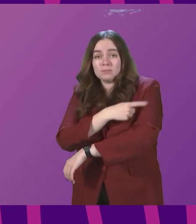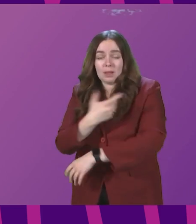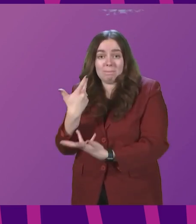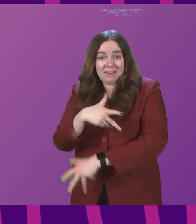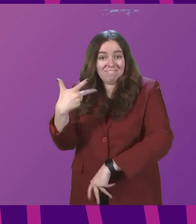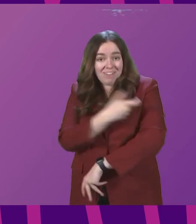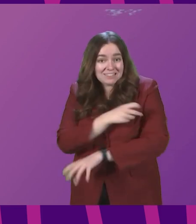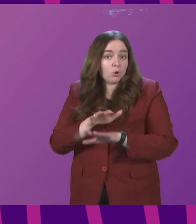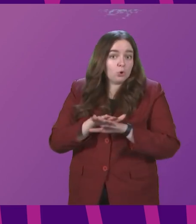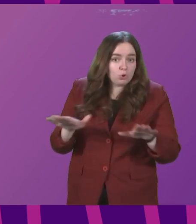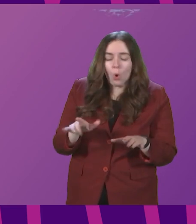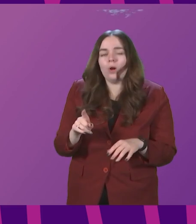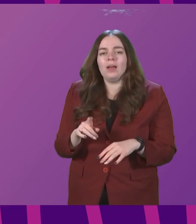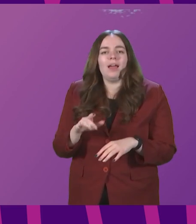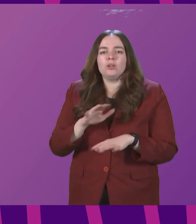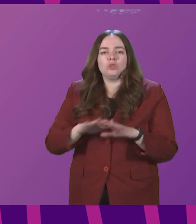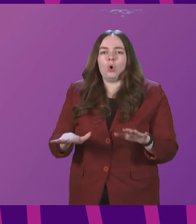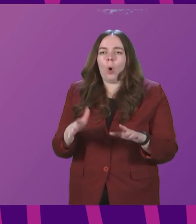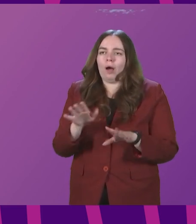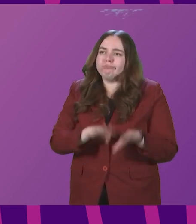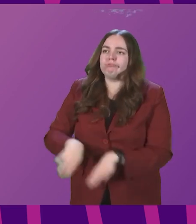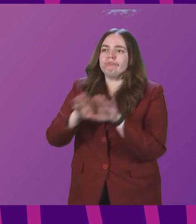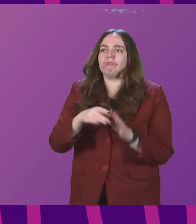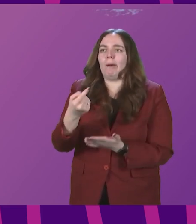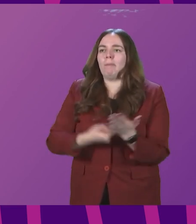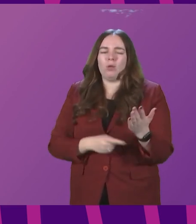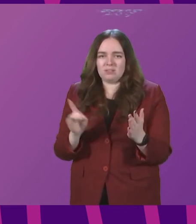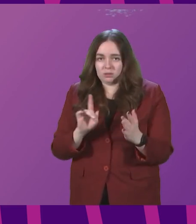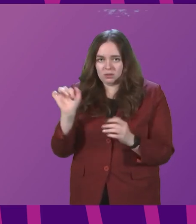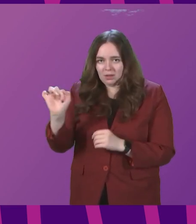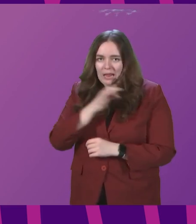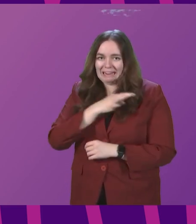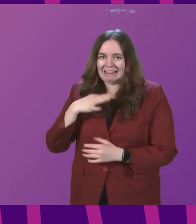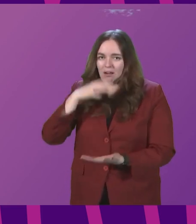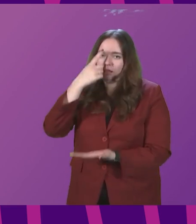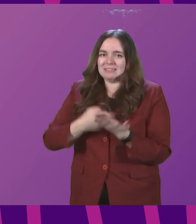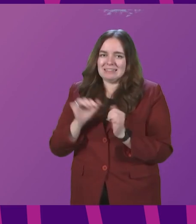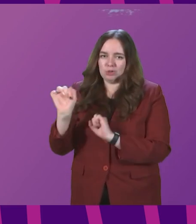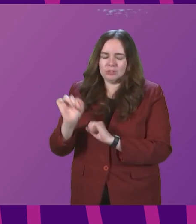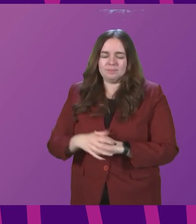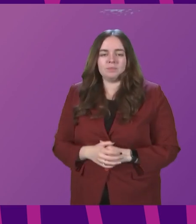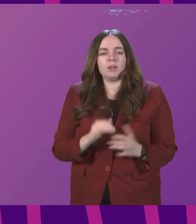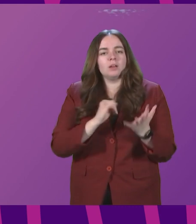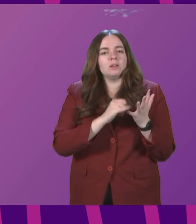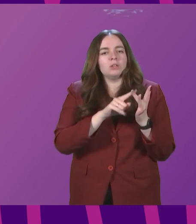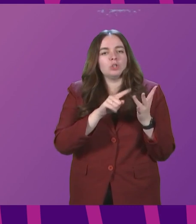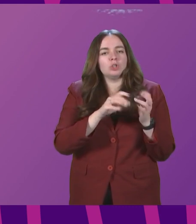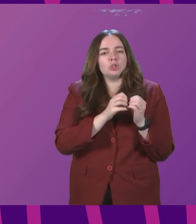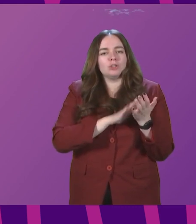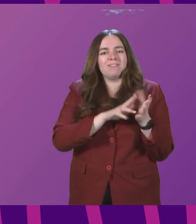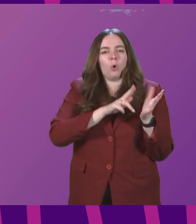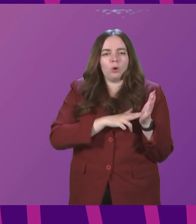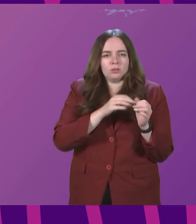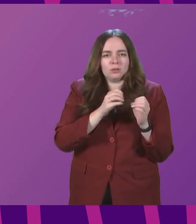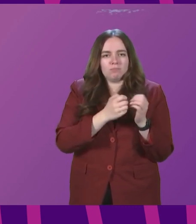is not the result of some blanket policy. It is down to clinical decision making. Siobhan Brown to be followed by Pam Duncan